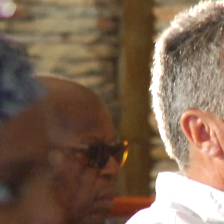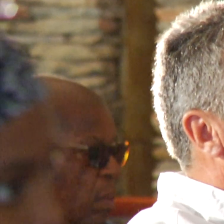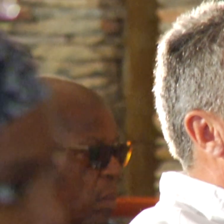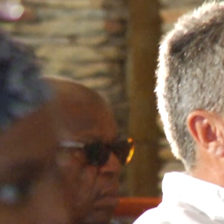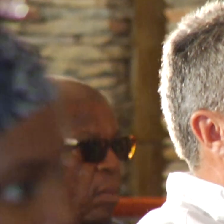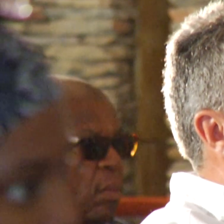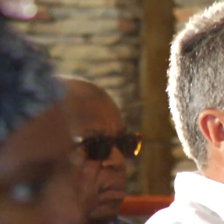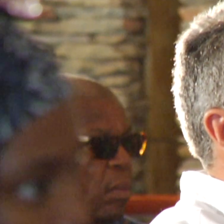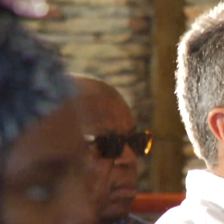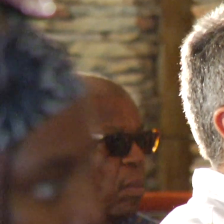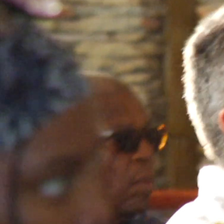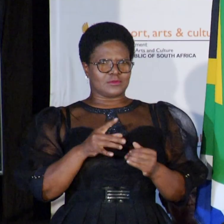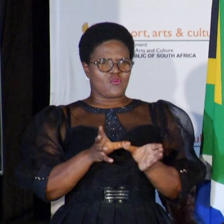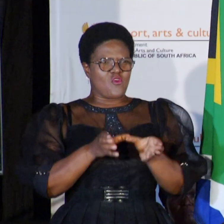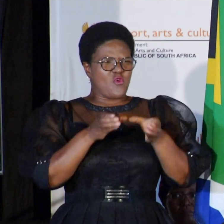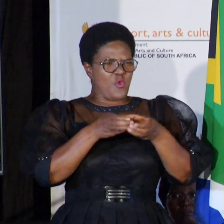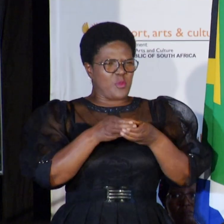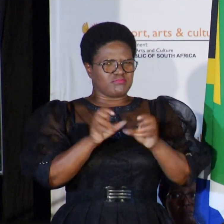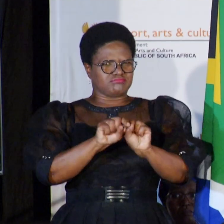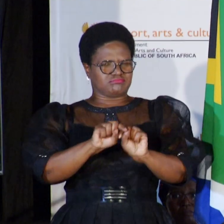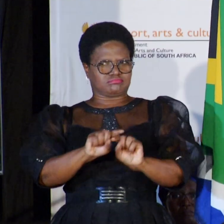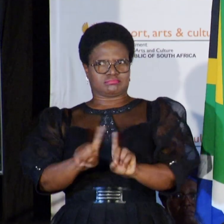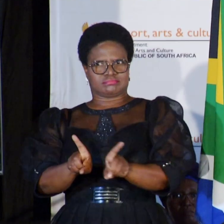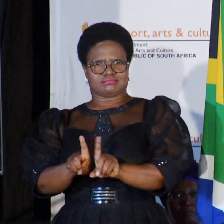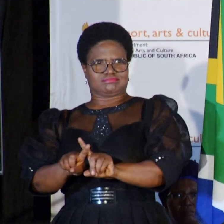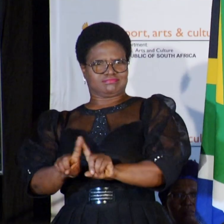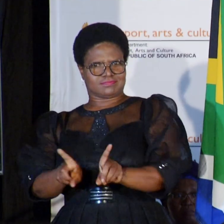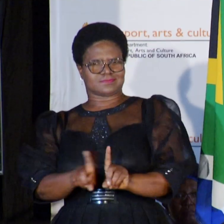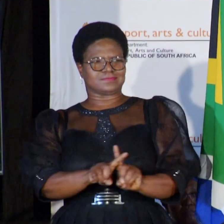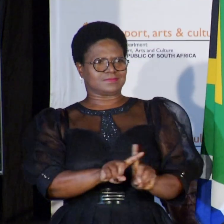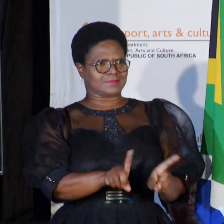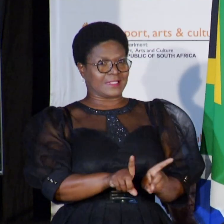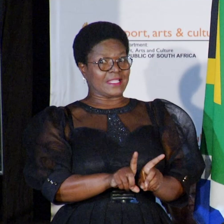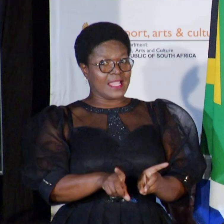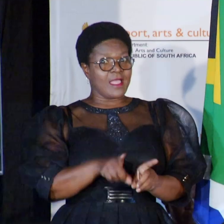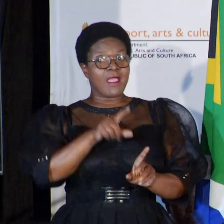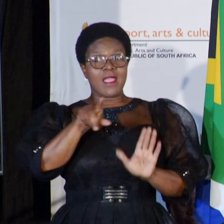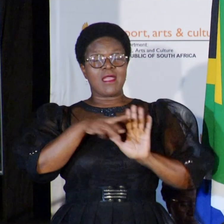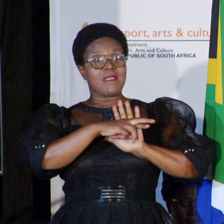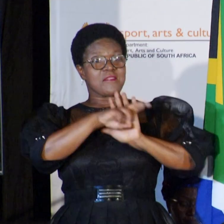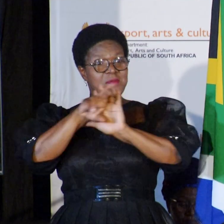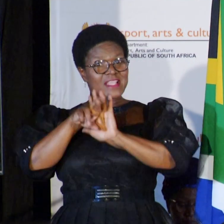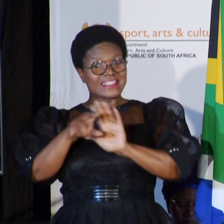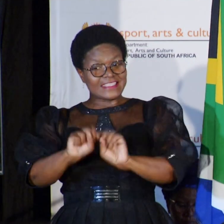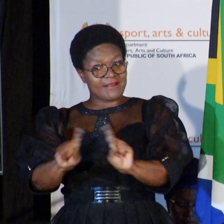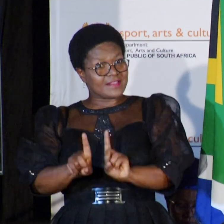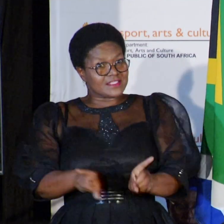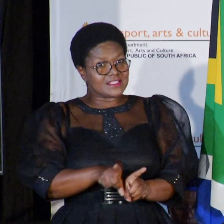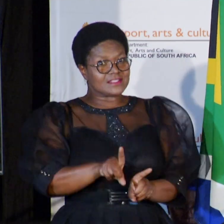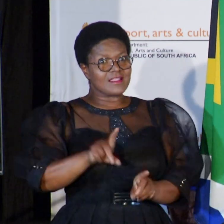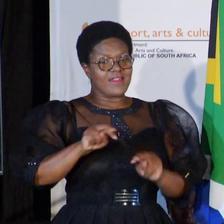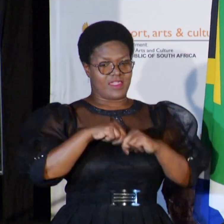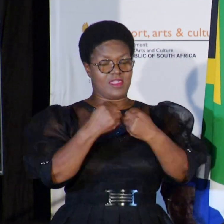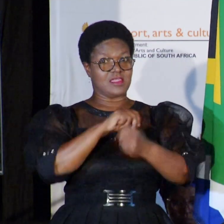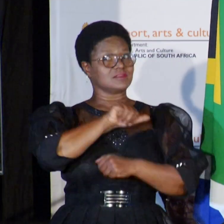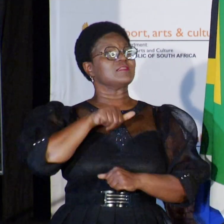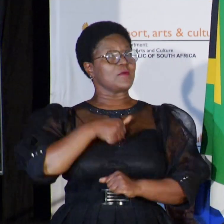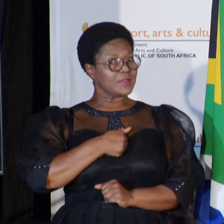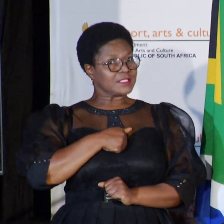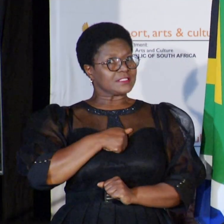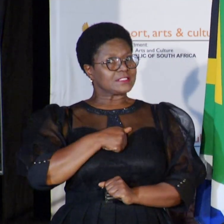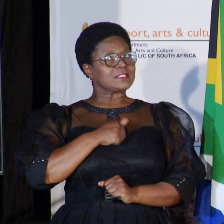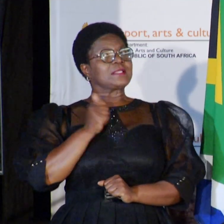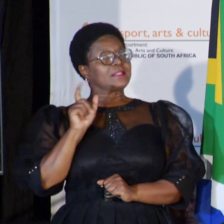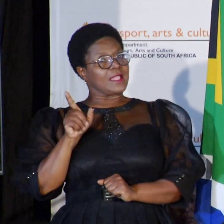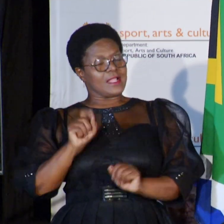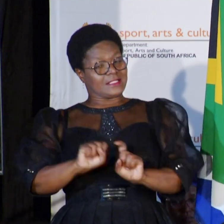group of people representing the diversity of our nation, which our diversity